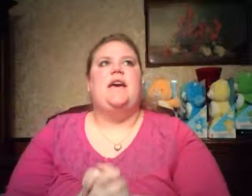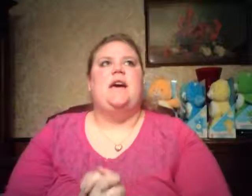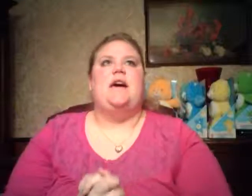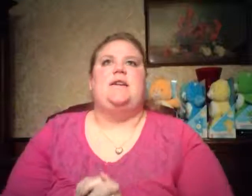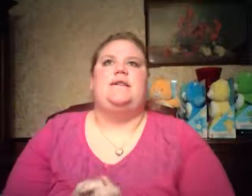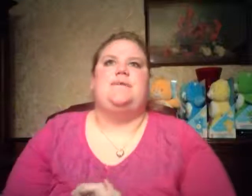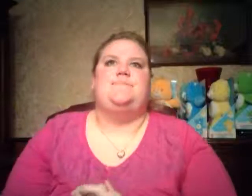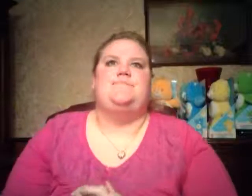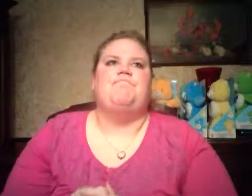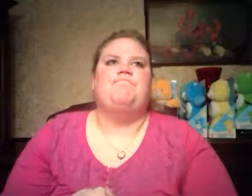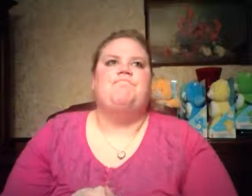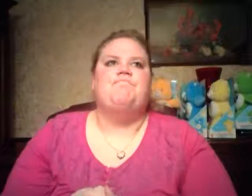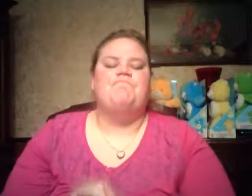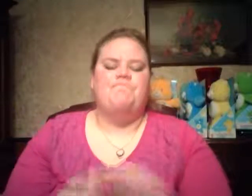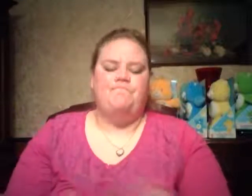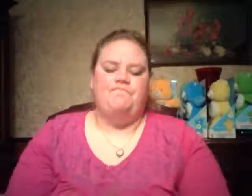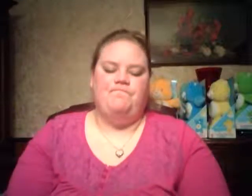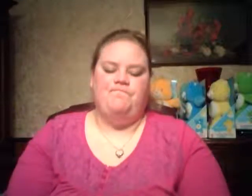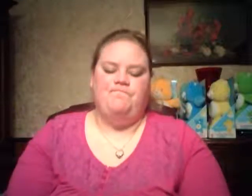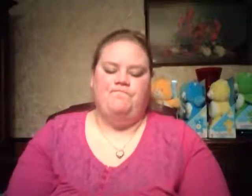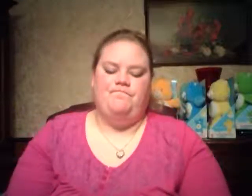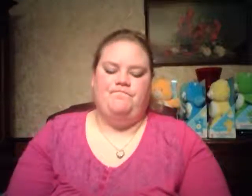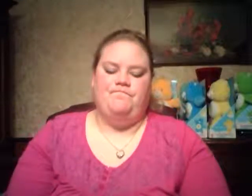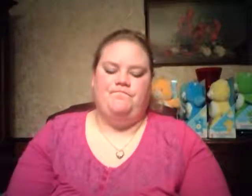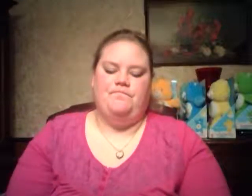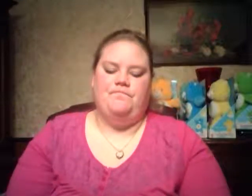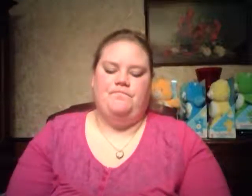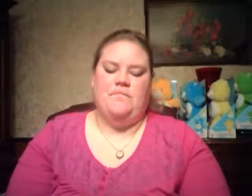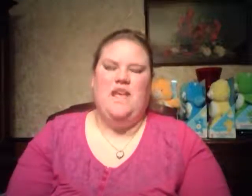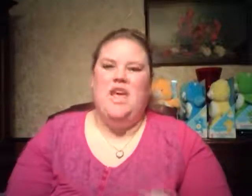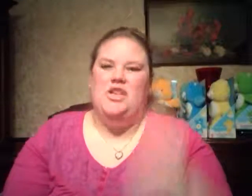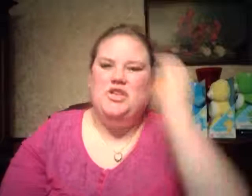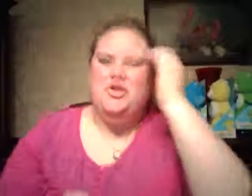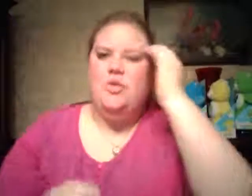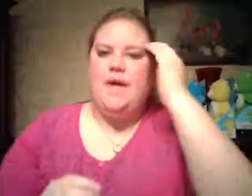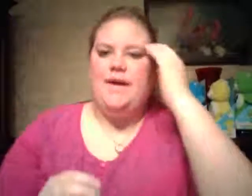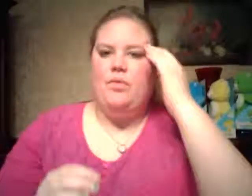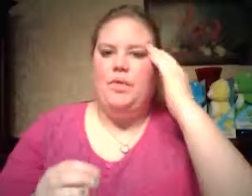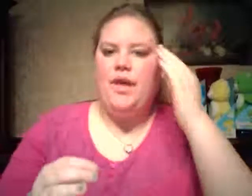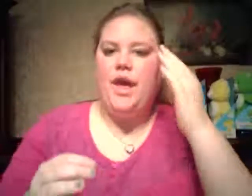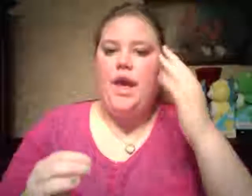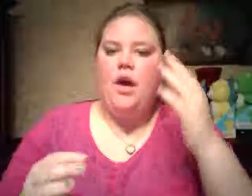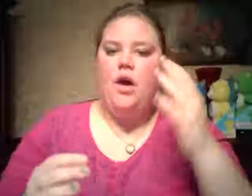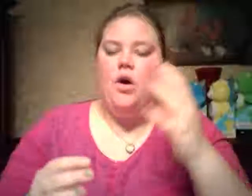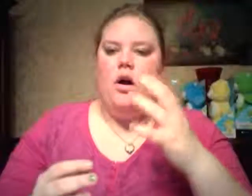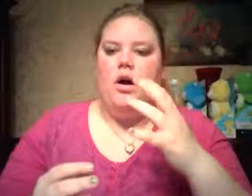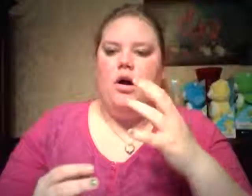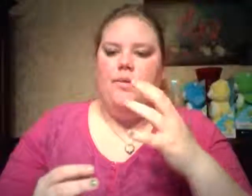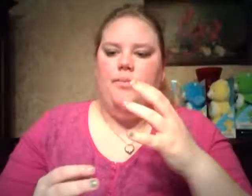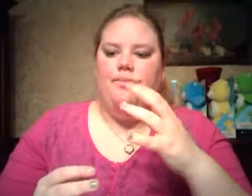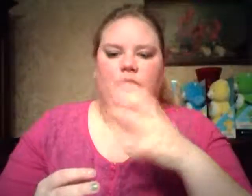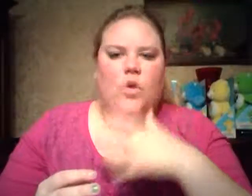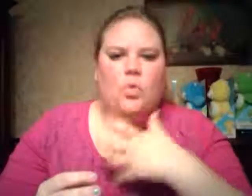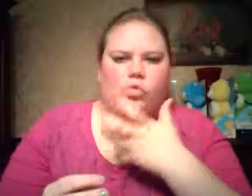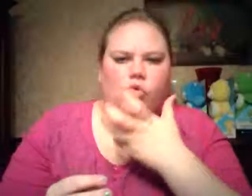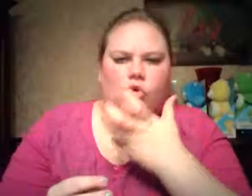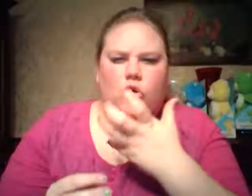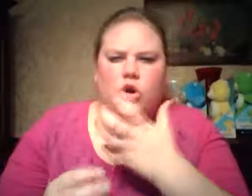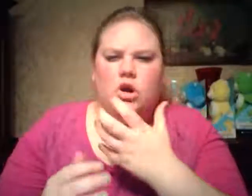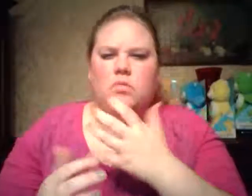you know like a really warm